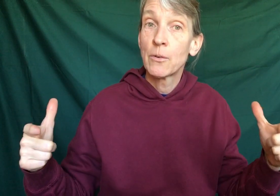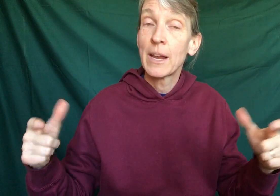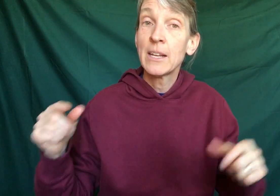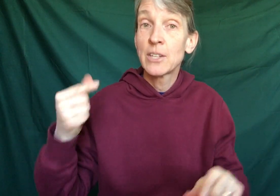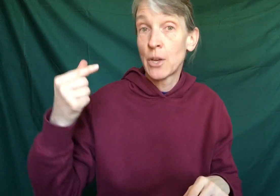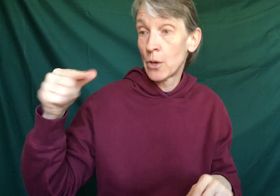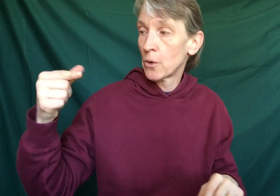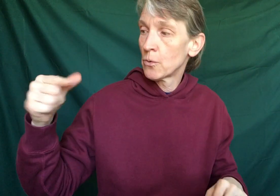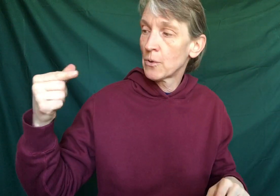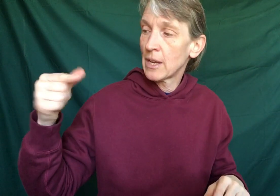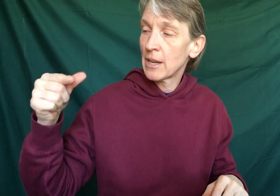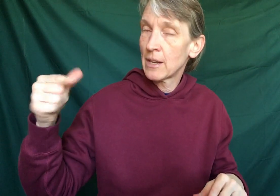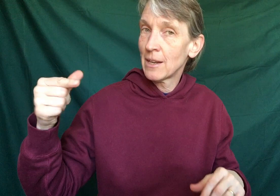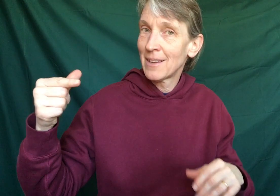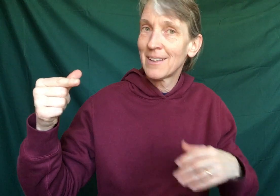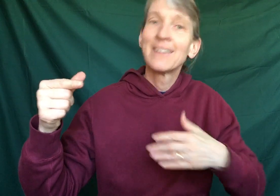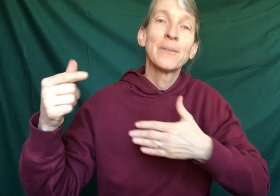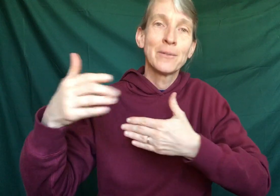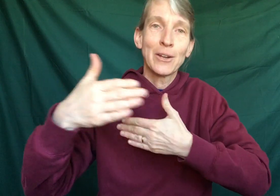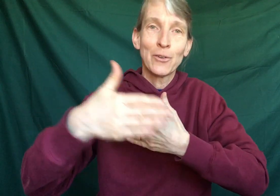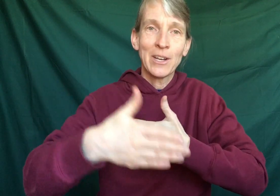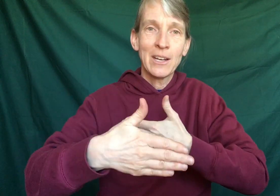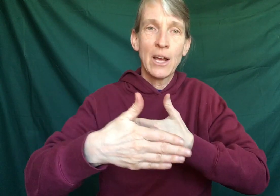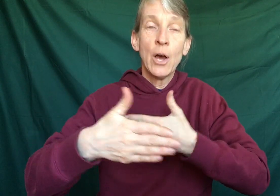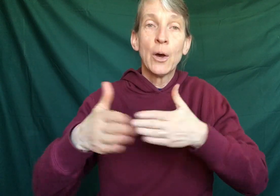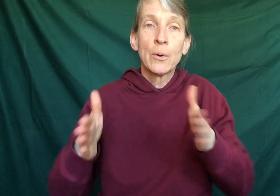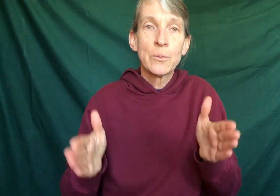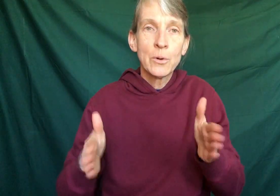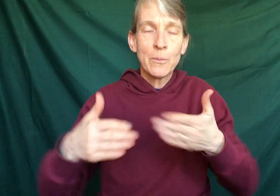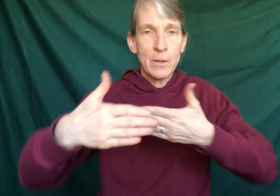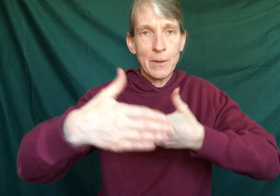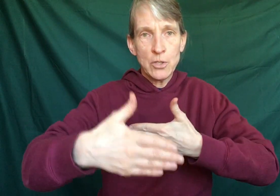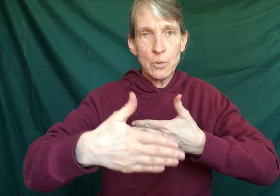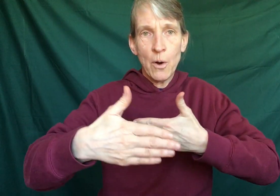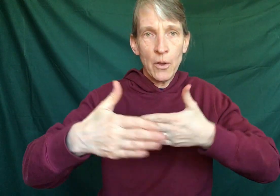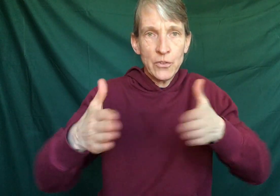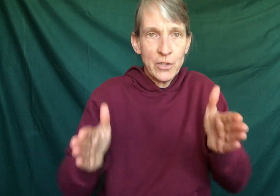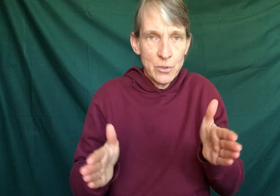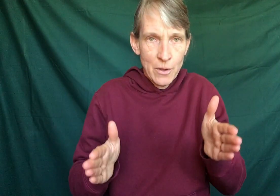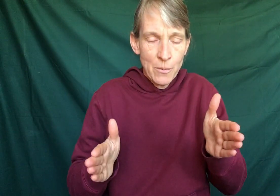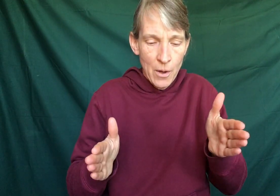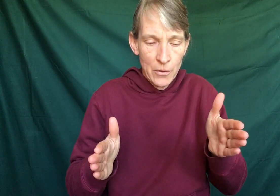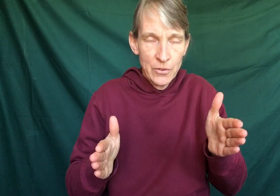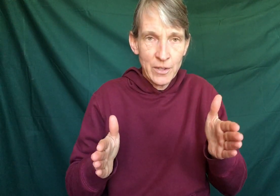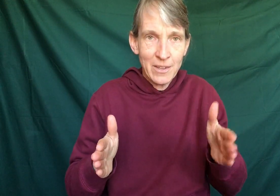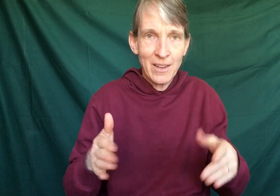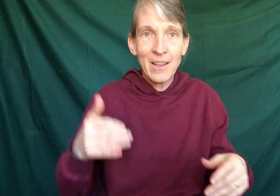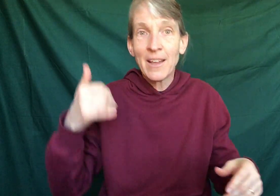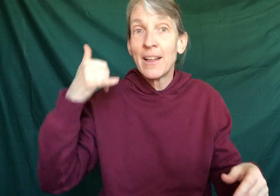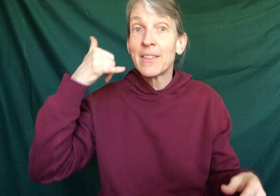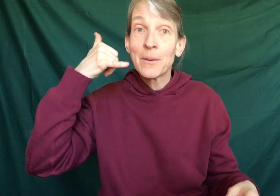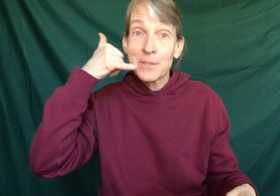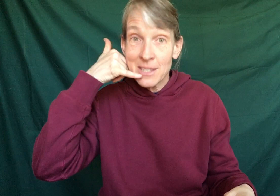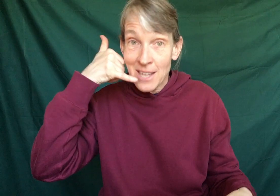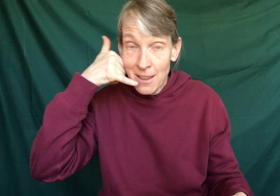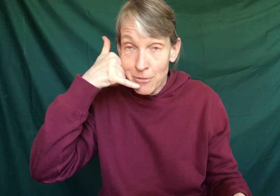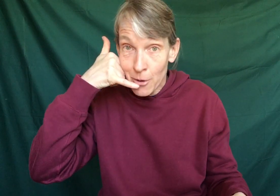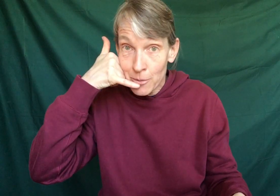great green, we've done green, room, you make two walls and two other walls. There was a telephone,